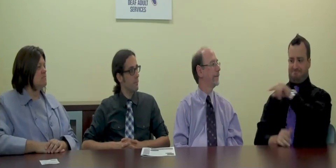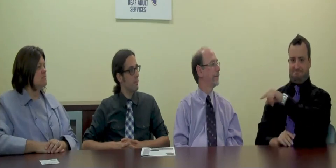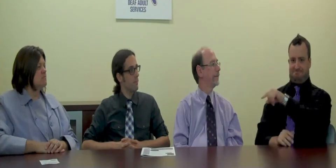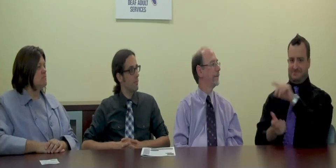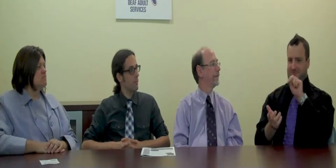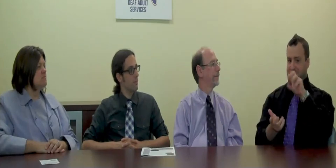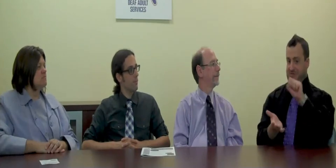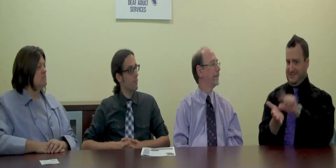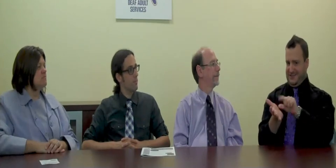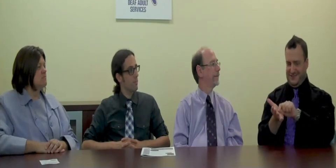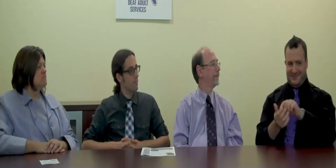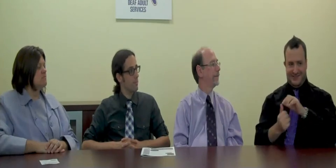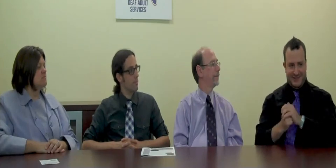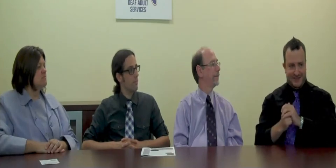is inserted in the newsletter.